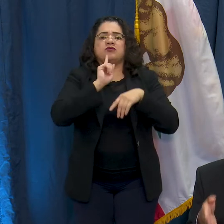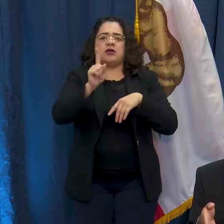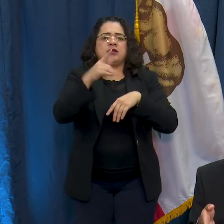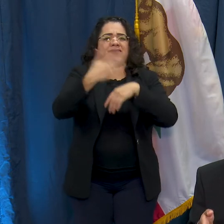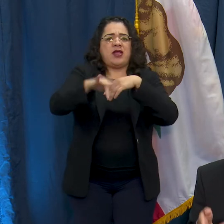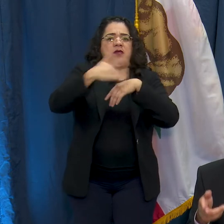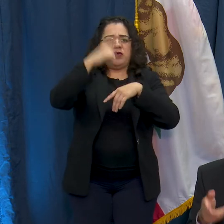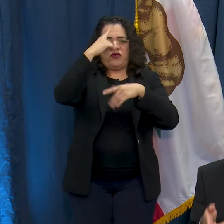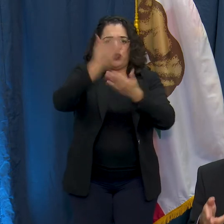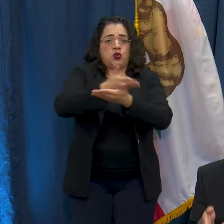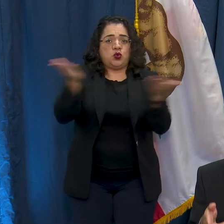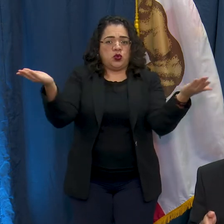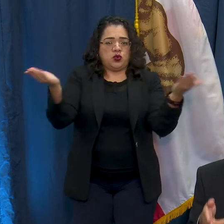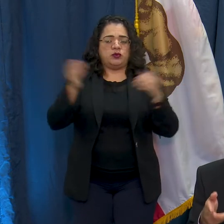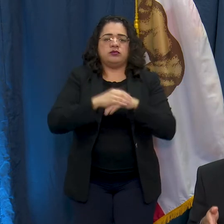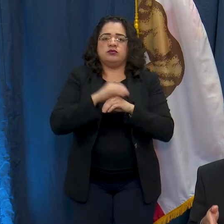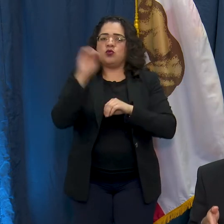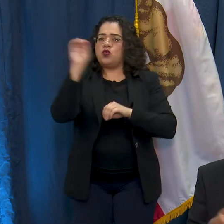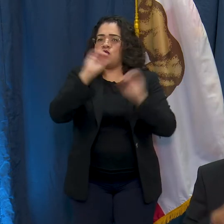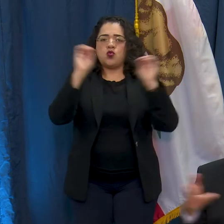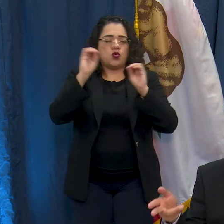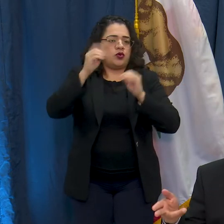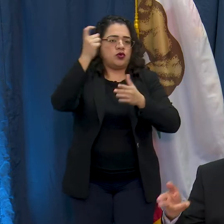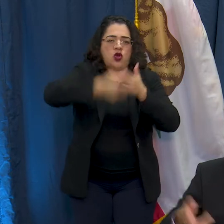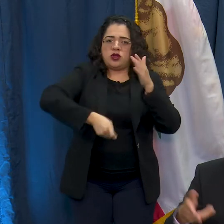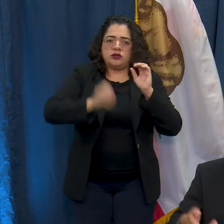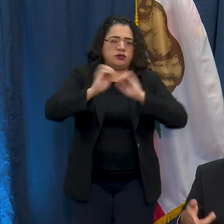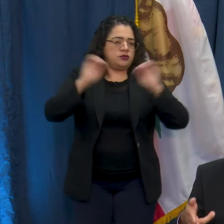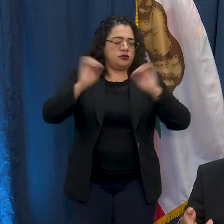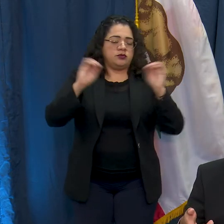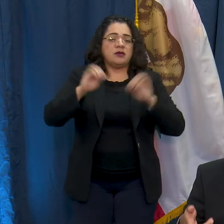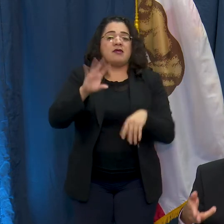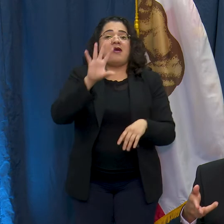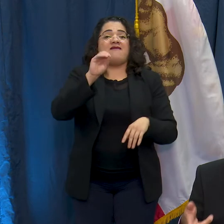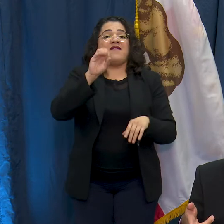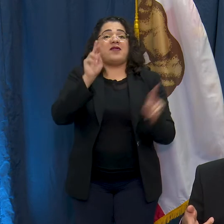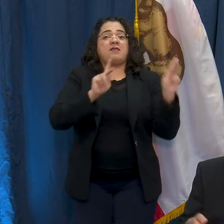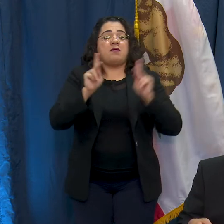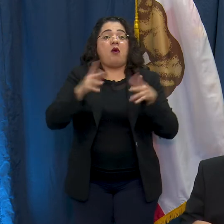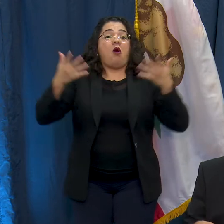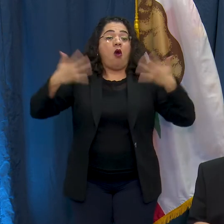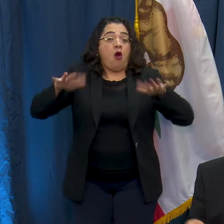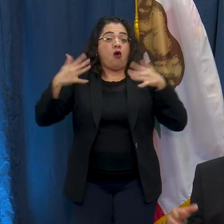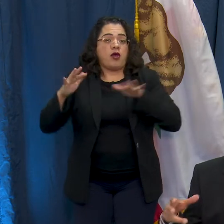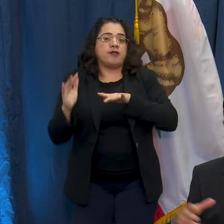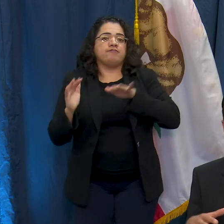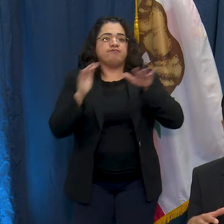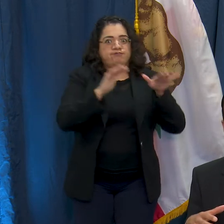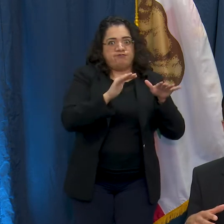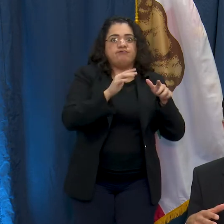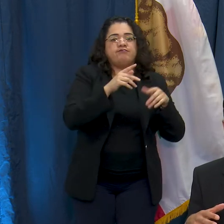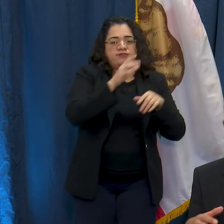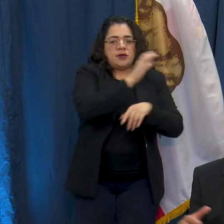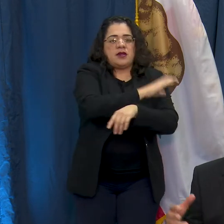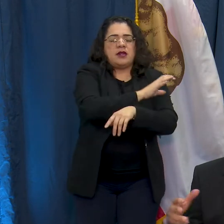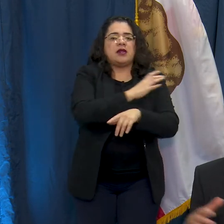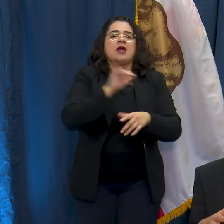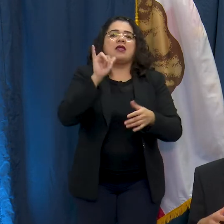to you and it's at Long Beach City College. We've already seen 50 people just today. This is going to alleviate